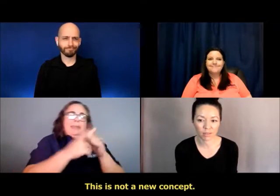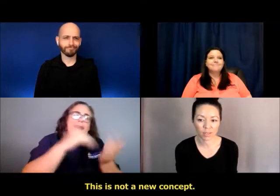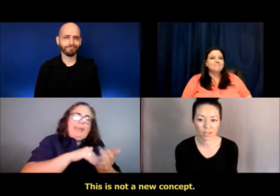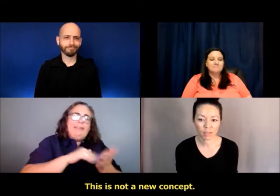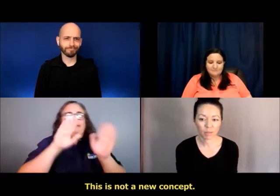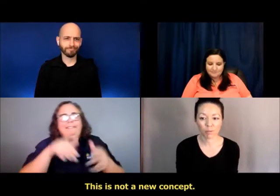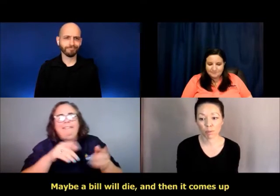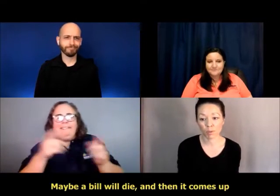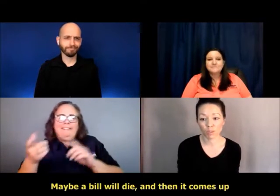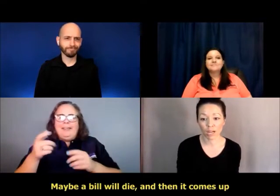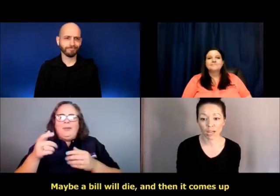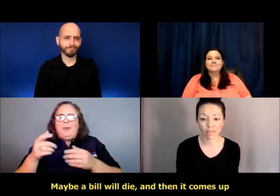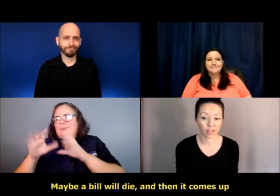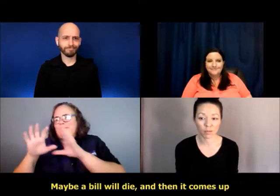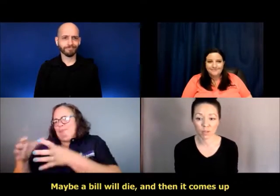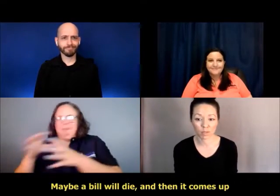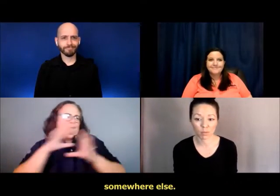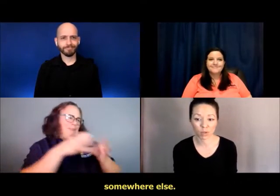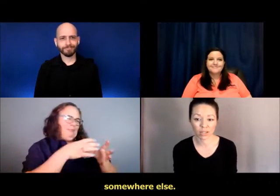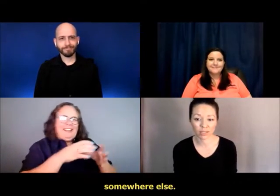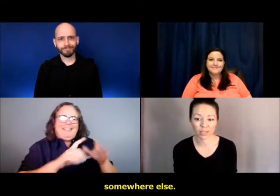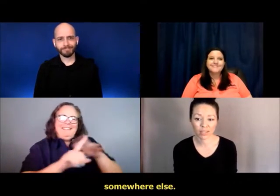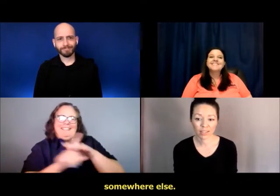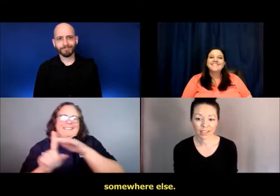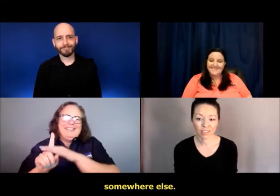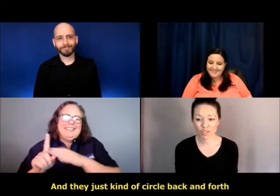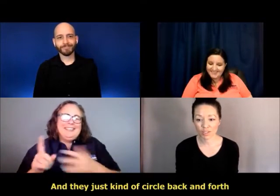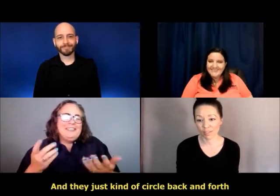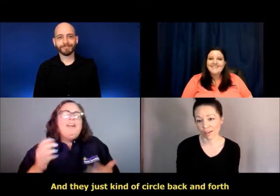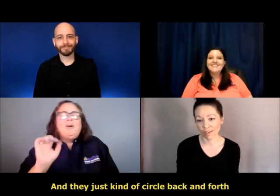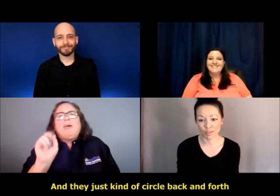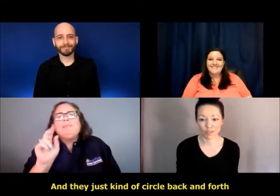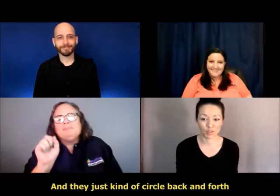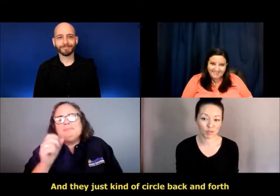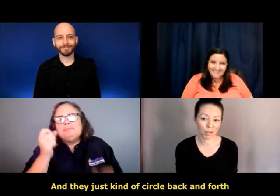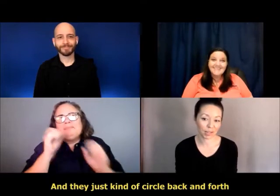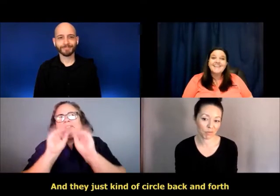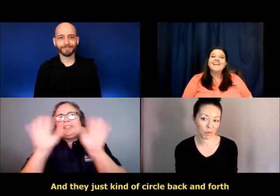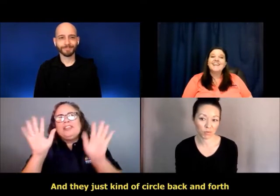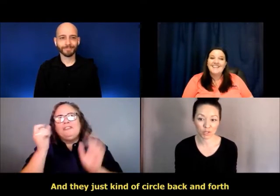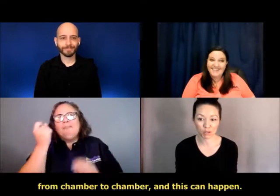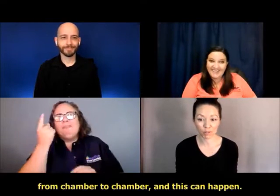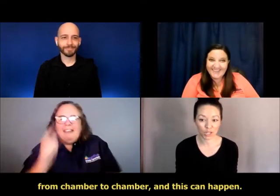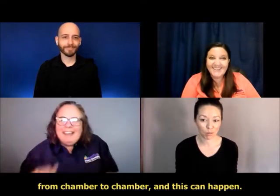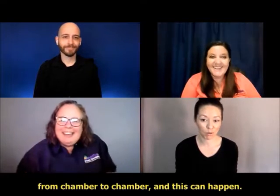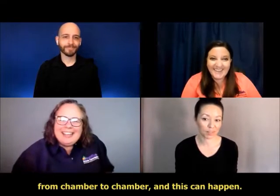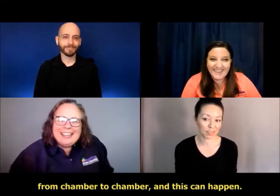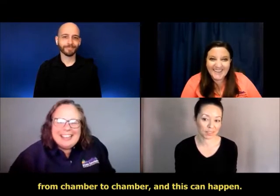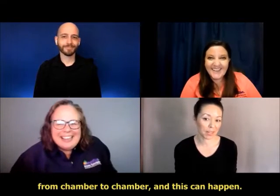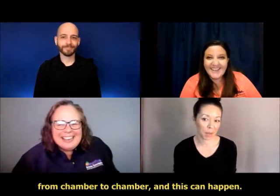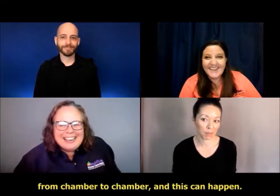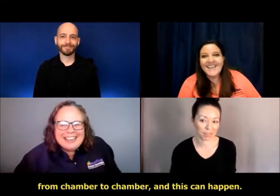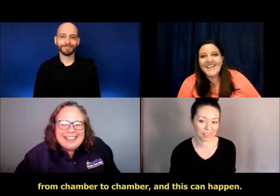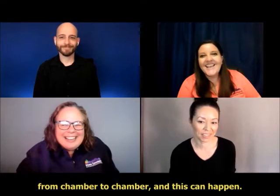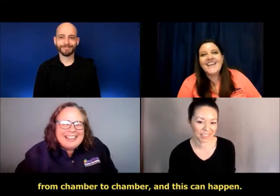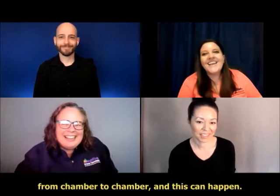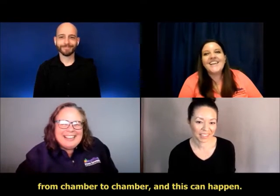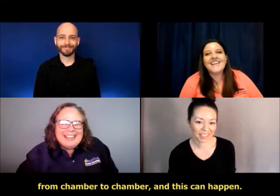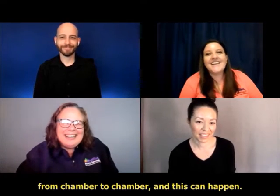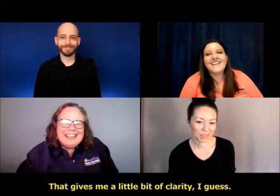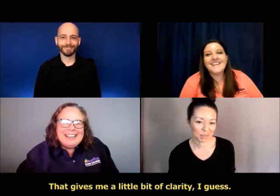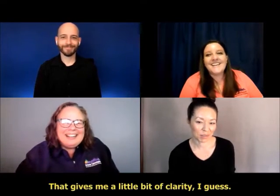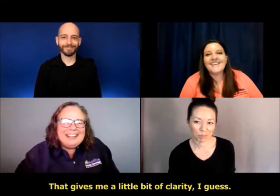concept. Maybe a bill will die and then it comes up somewhere else and they just kind of circle back and forth from chamber to chamber and this can happen.